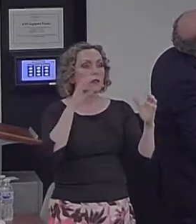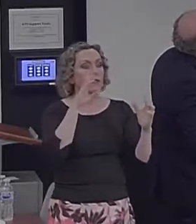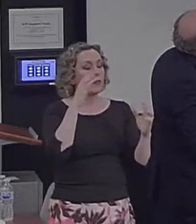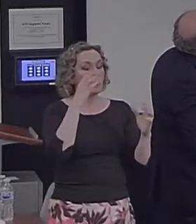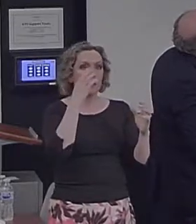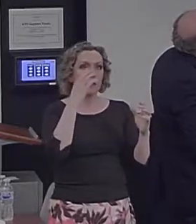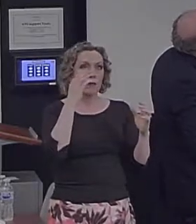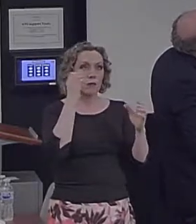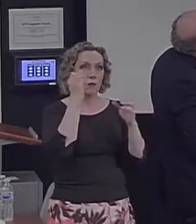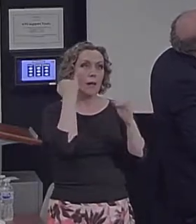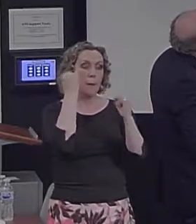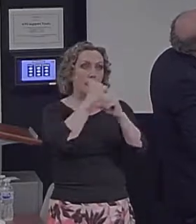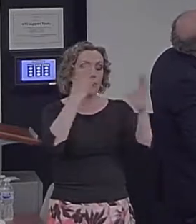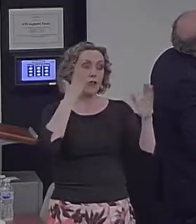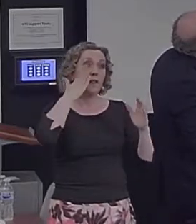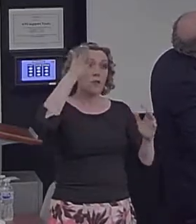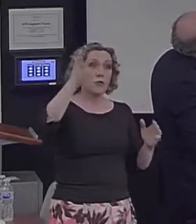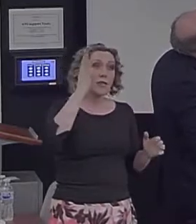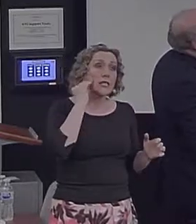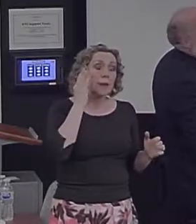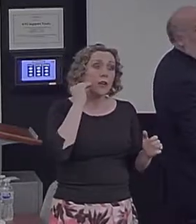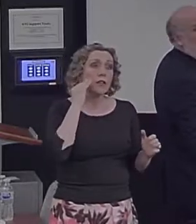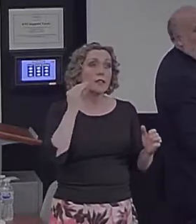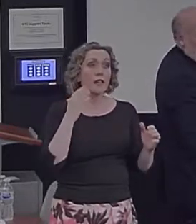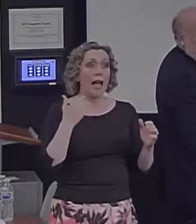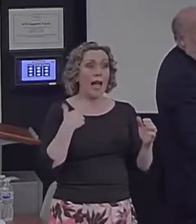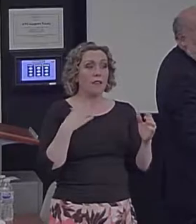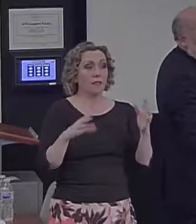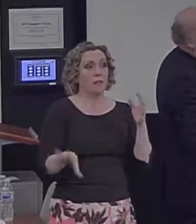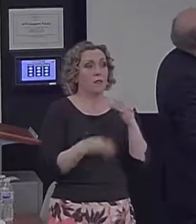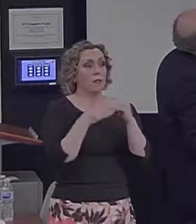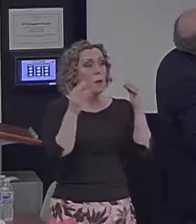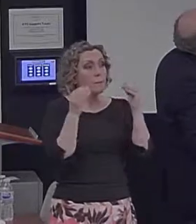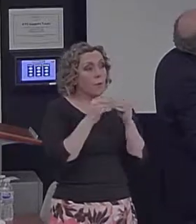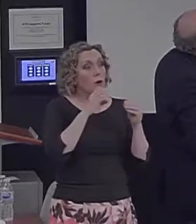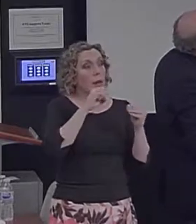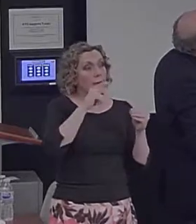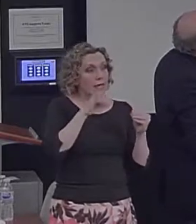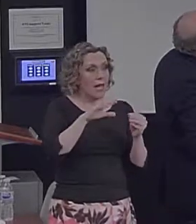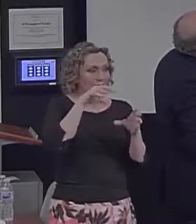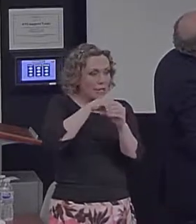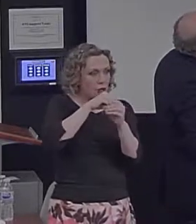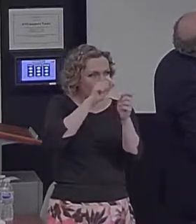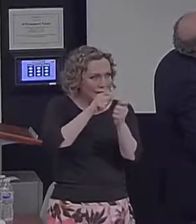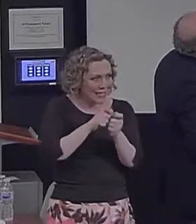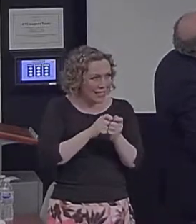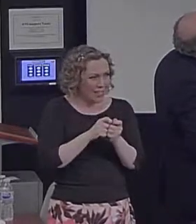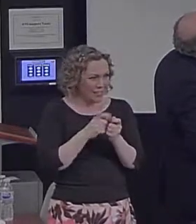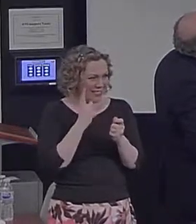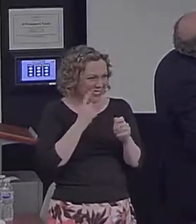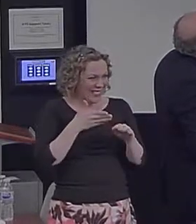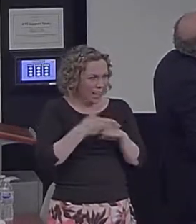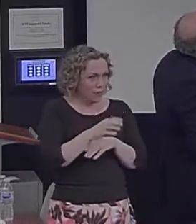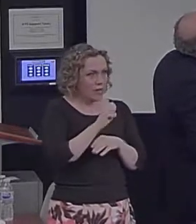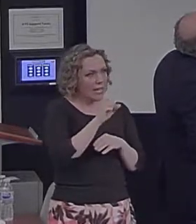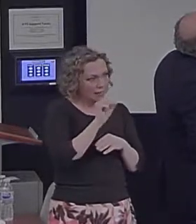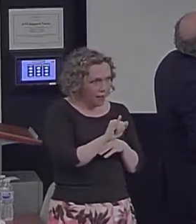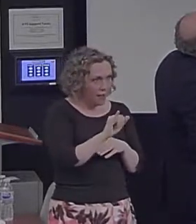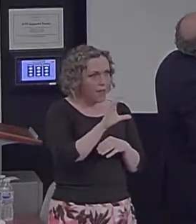imagine that experience with more episodic or internal detail after they've just had the specificity induction compared to the control